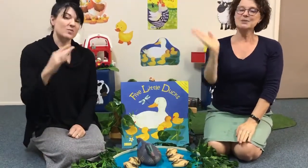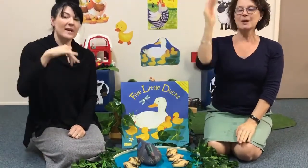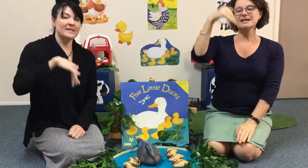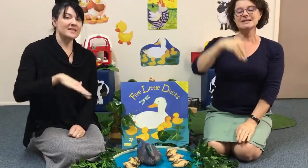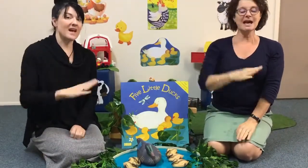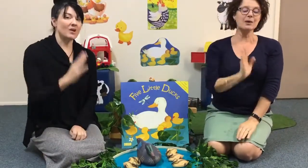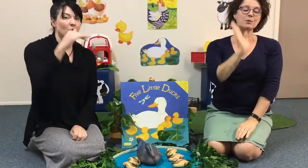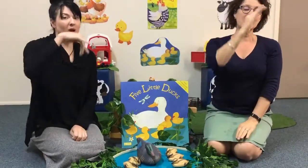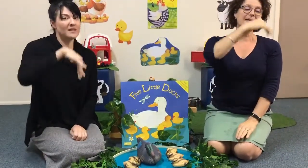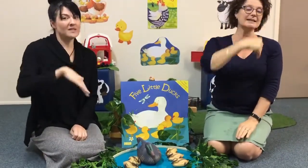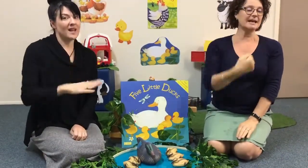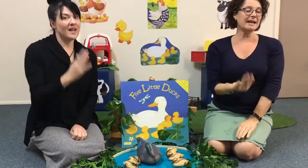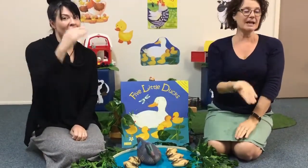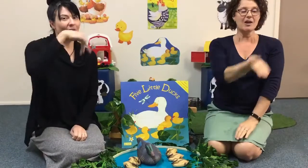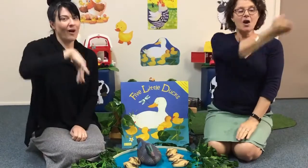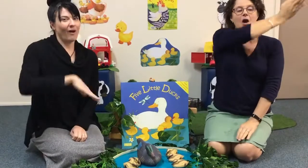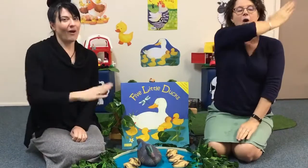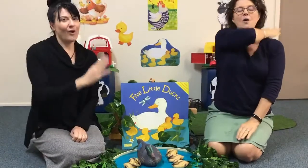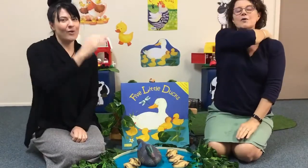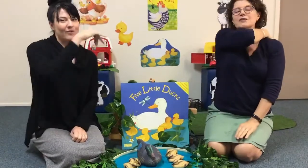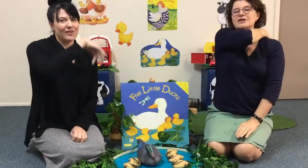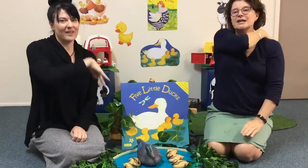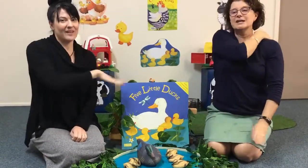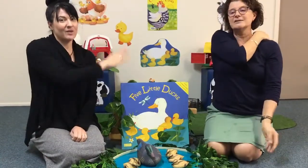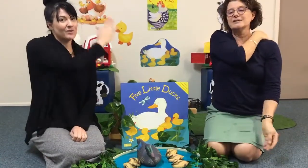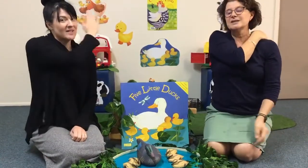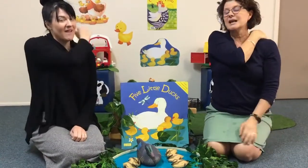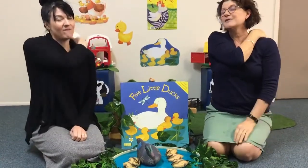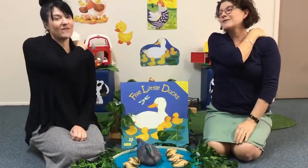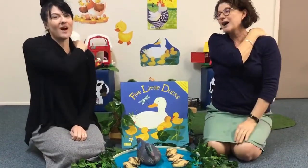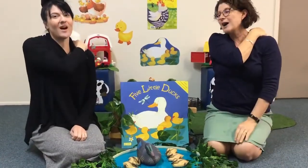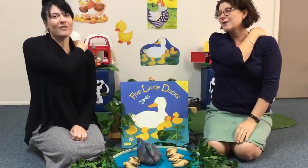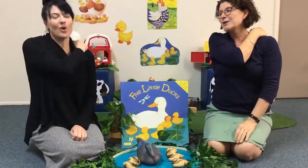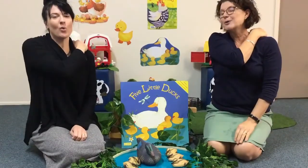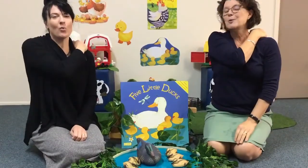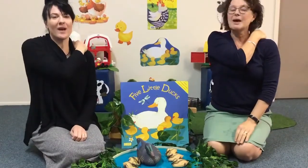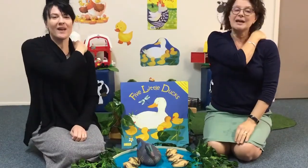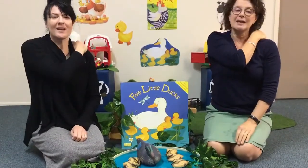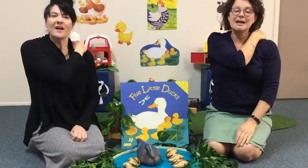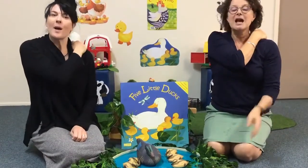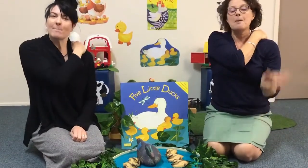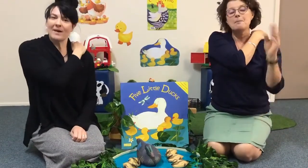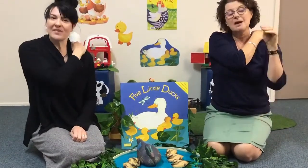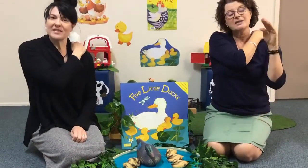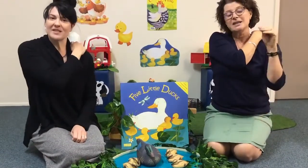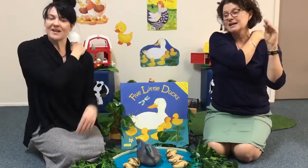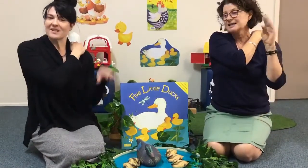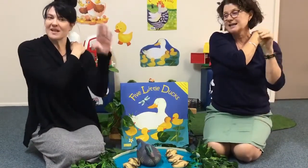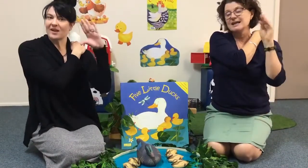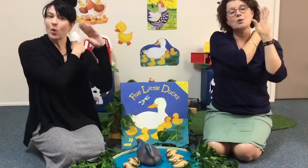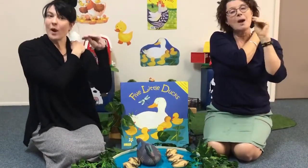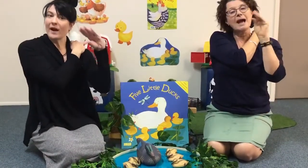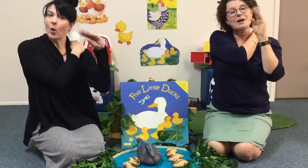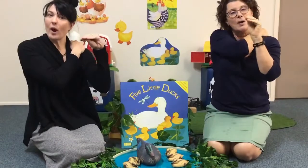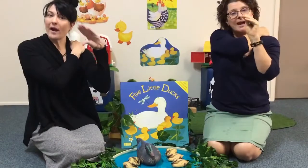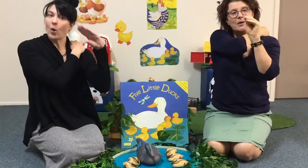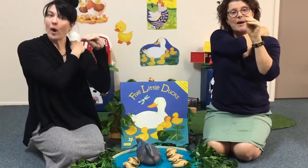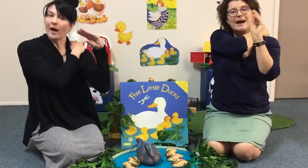went out one day Over the hills and far away Mother Duck said quack, quack, quack,